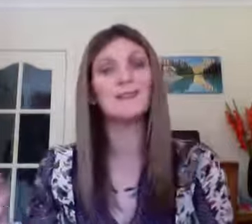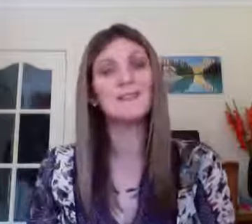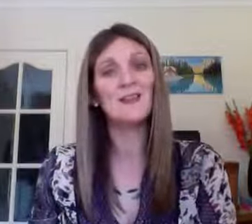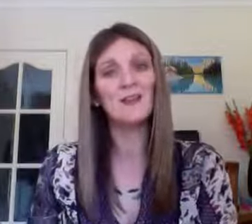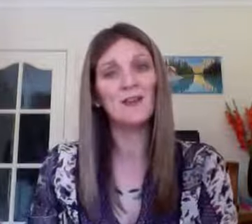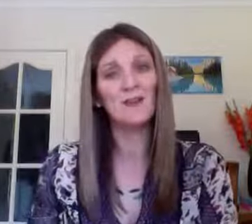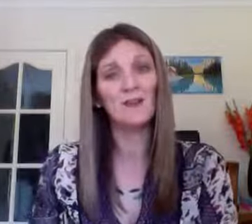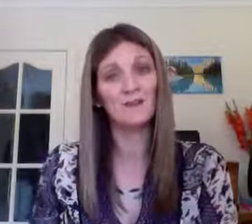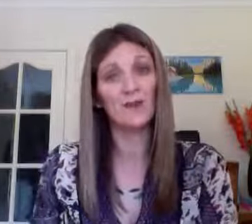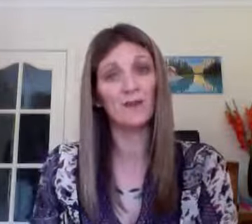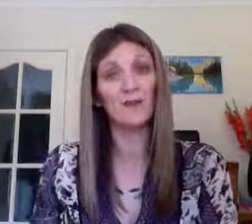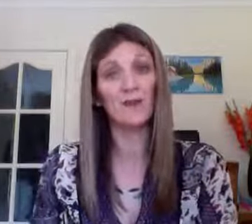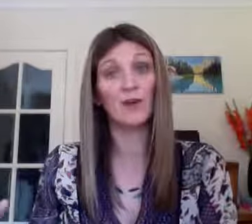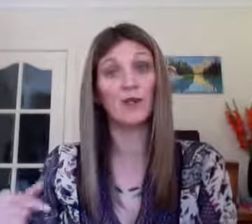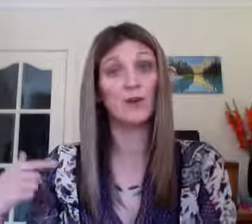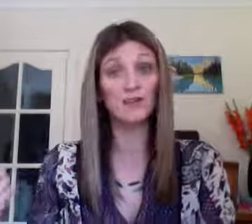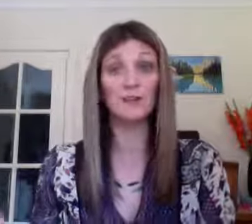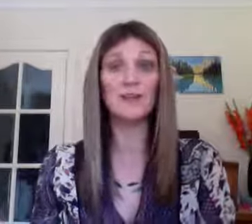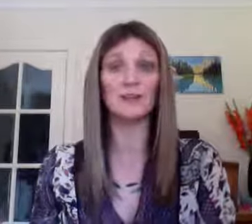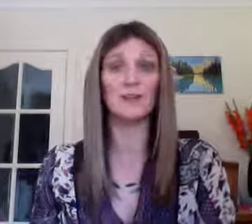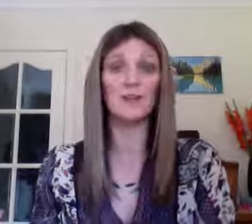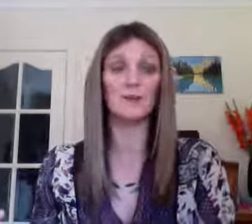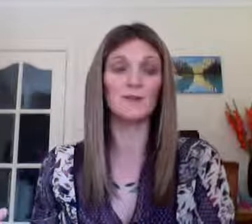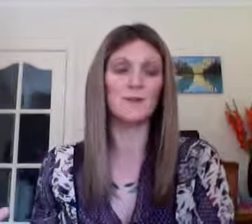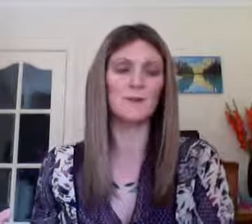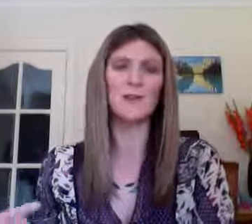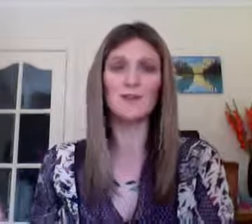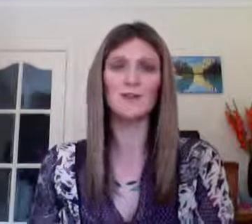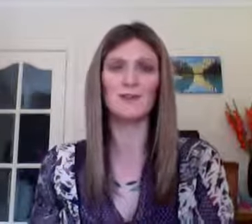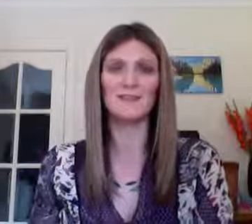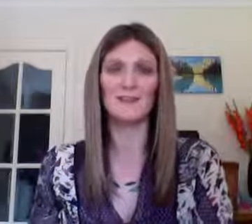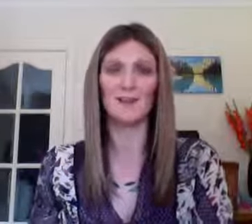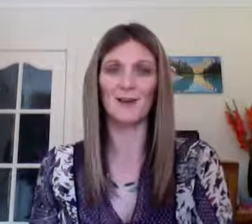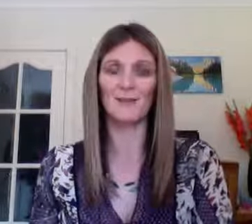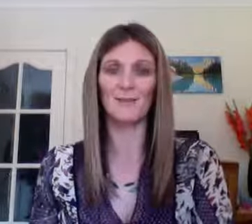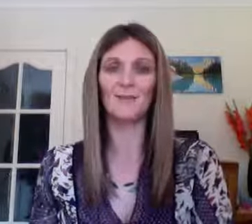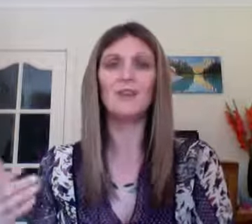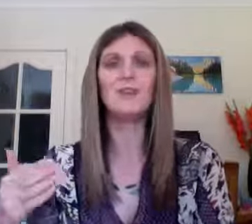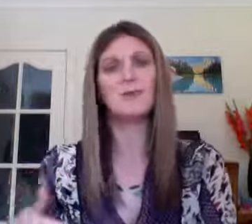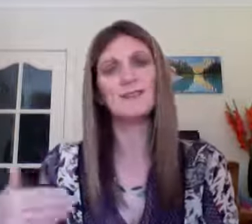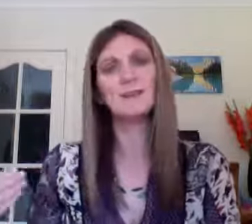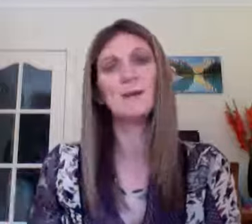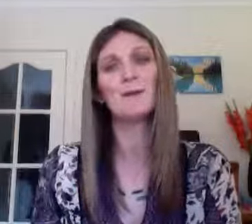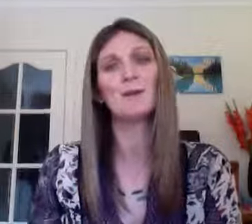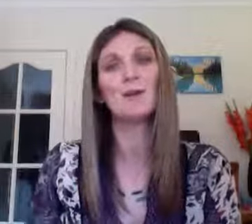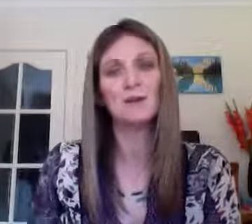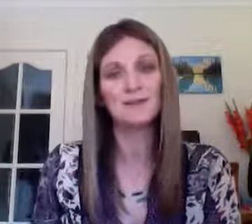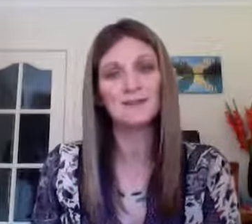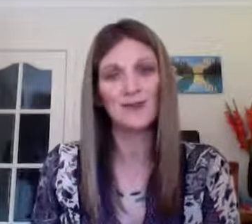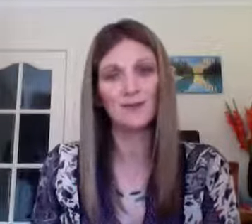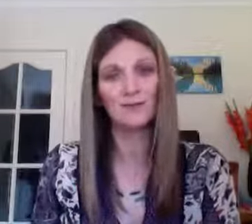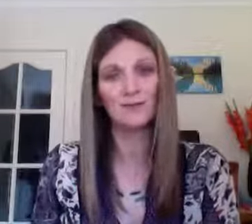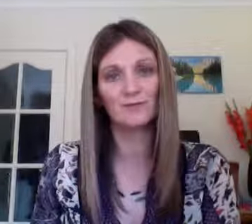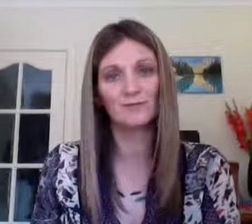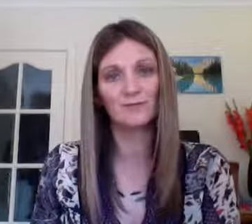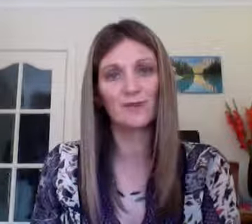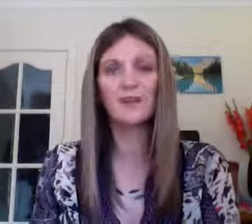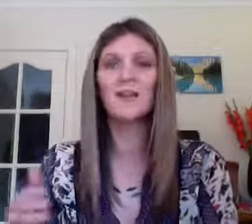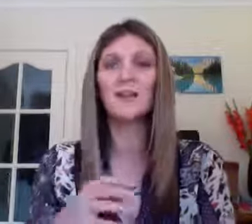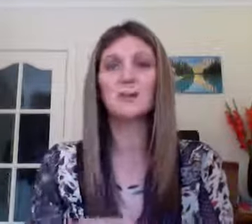there's never enough left over for those treats and those luxuries in life. You don't get to spend money on yourself. It